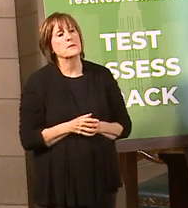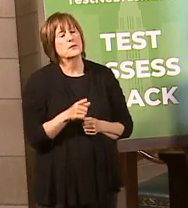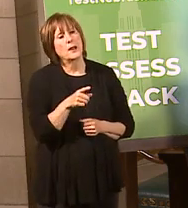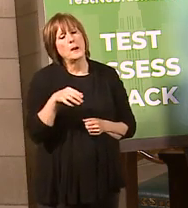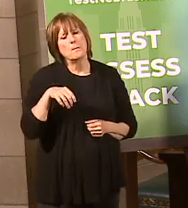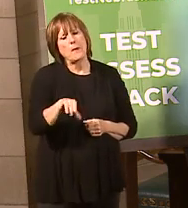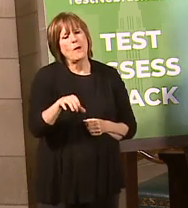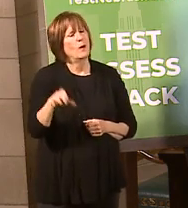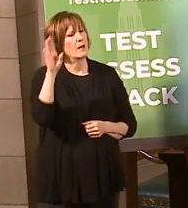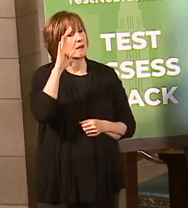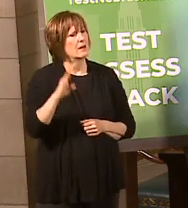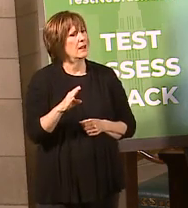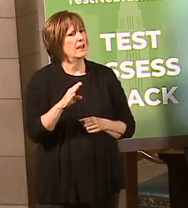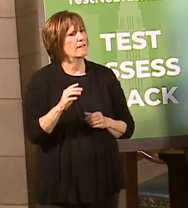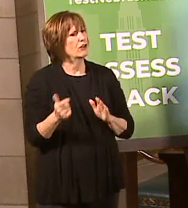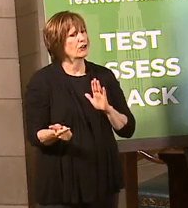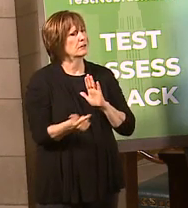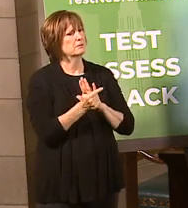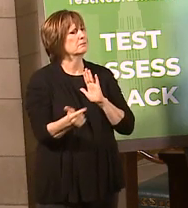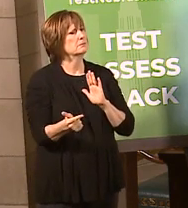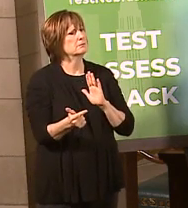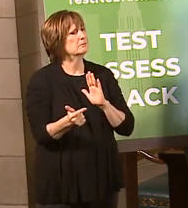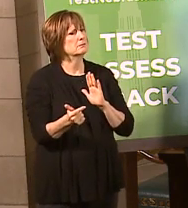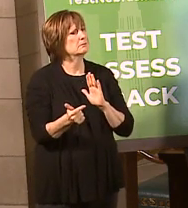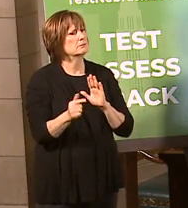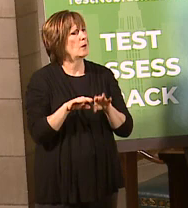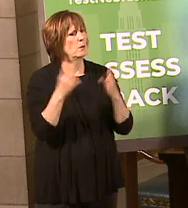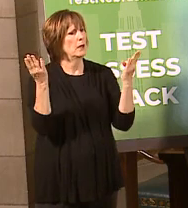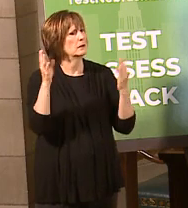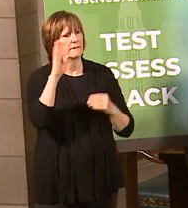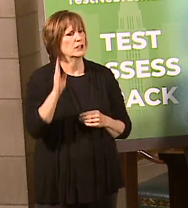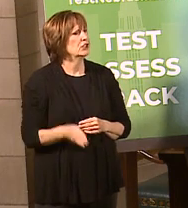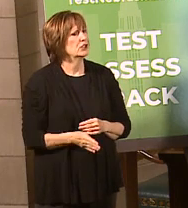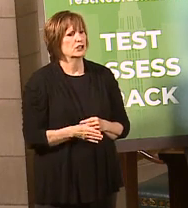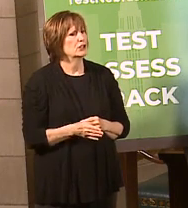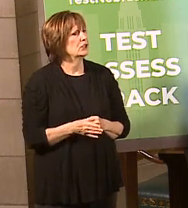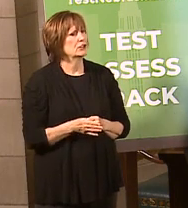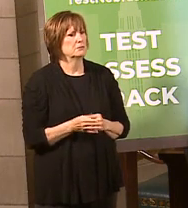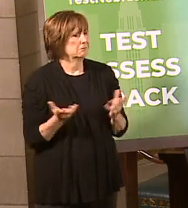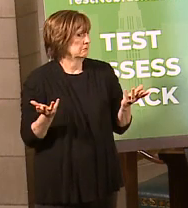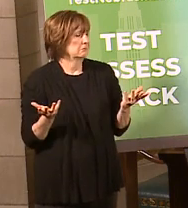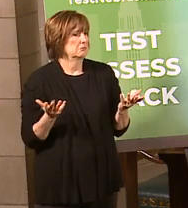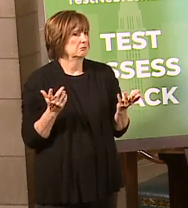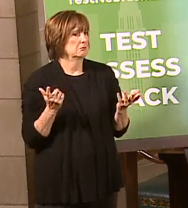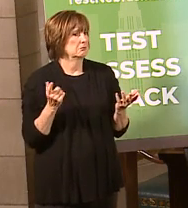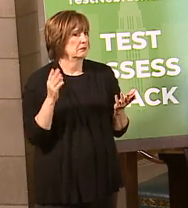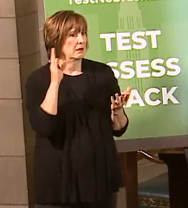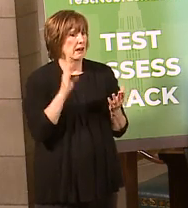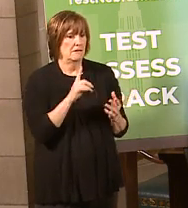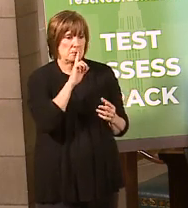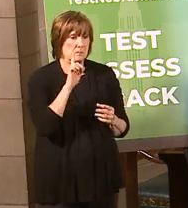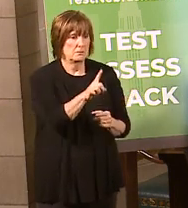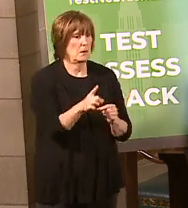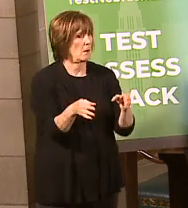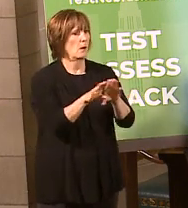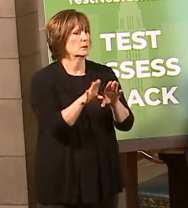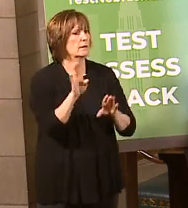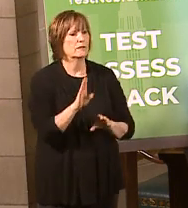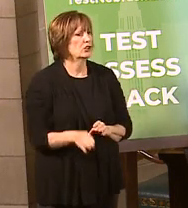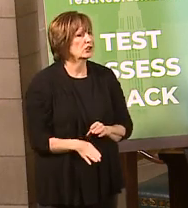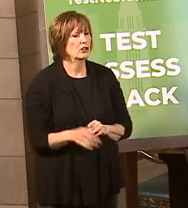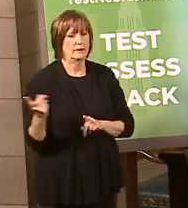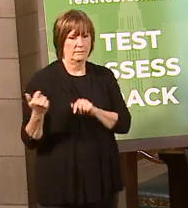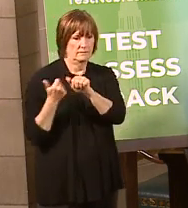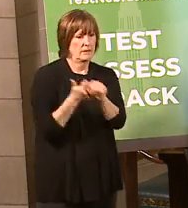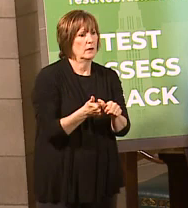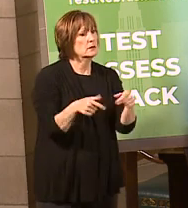Bowling alleys were never prohibited from being open, right? So they were never closed specifically. They have to